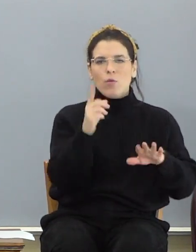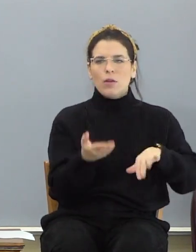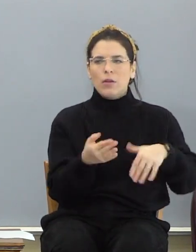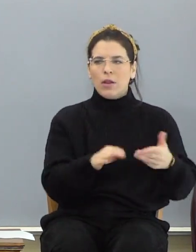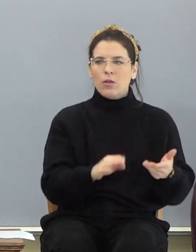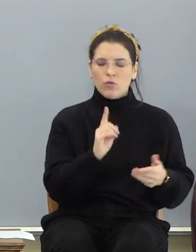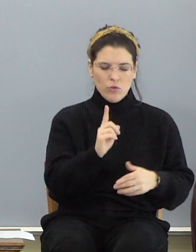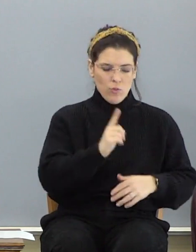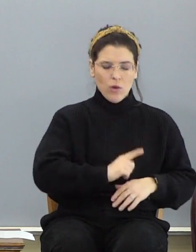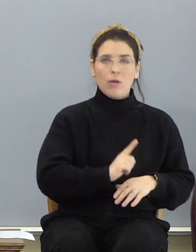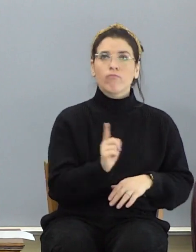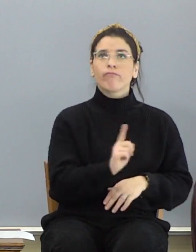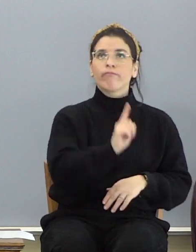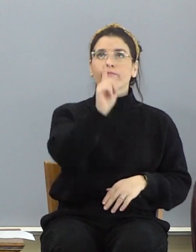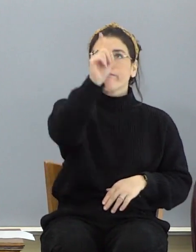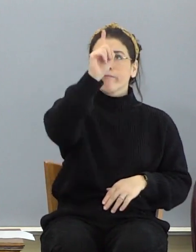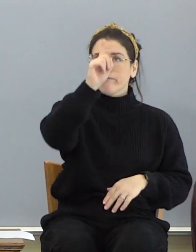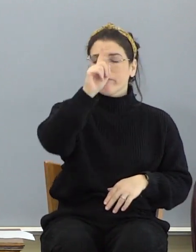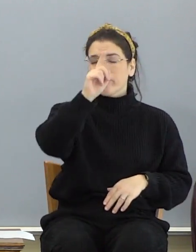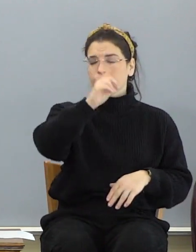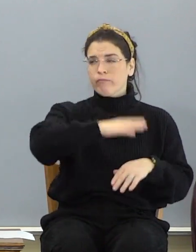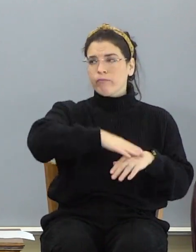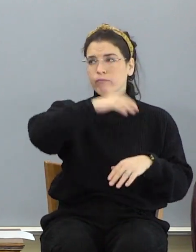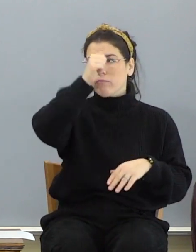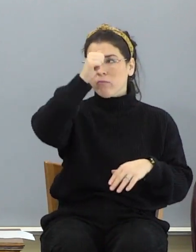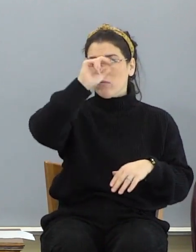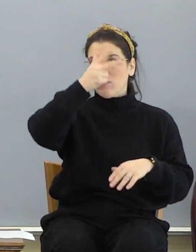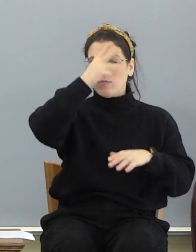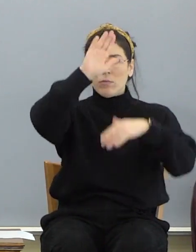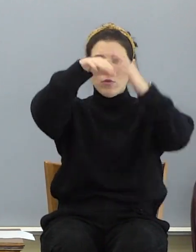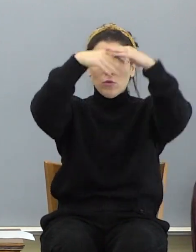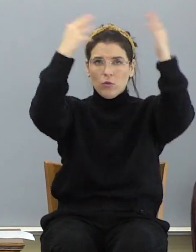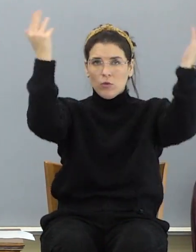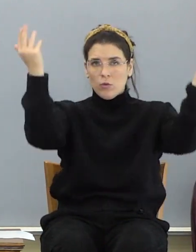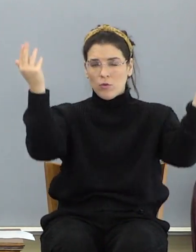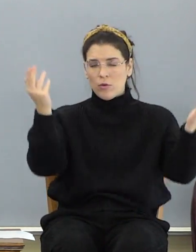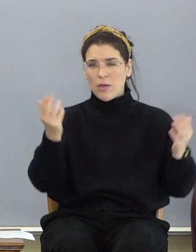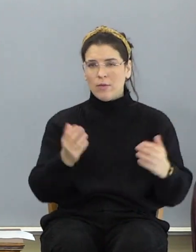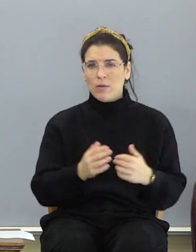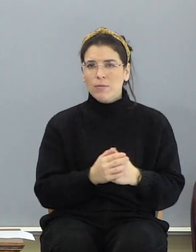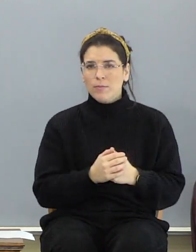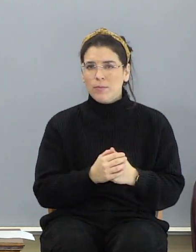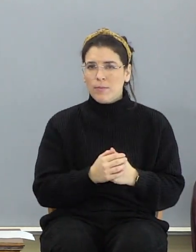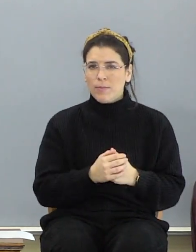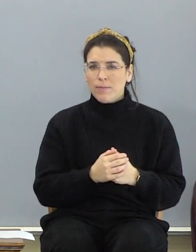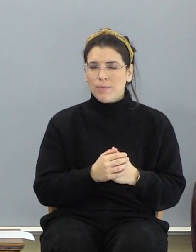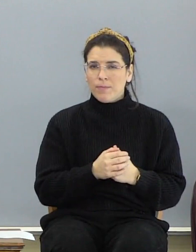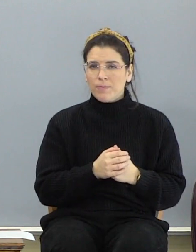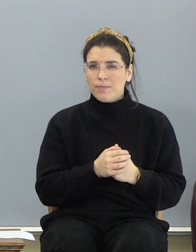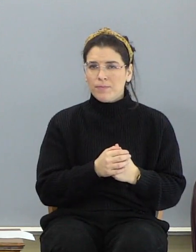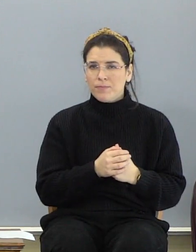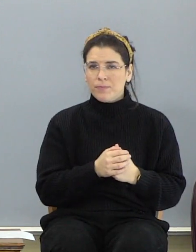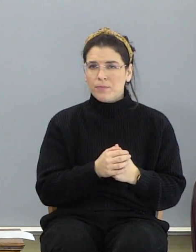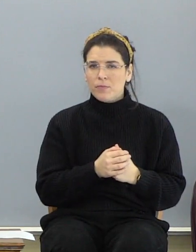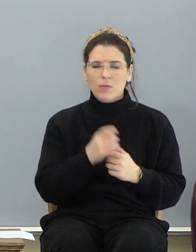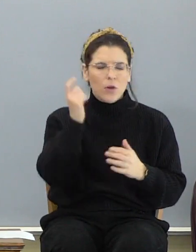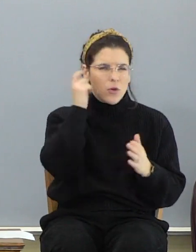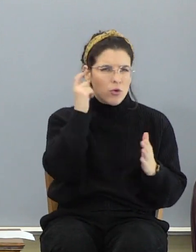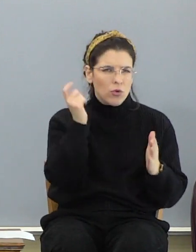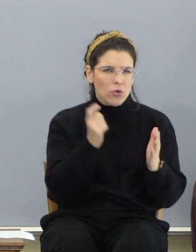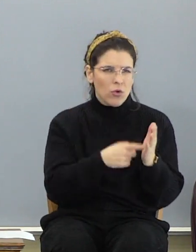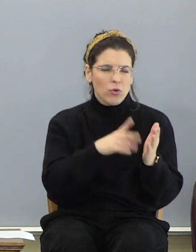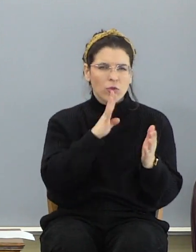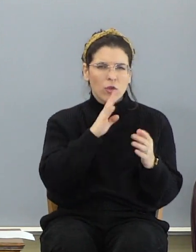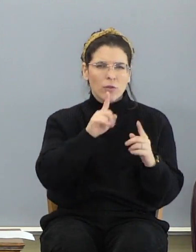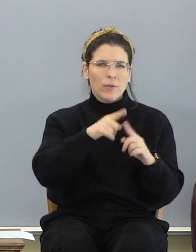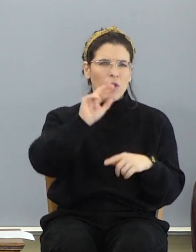Such an one caught up into the third heaven. Notice he talks about